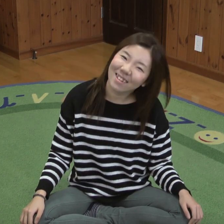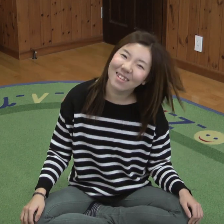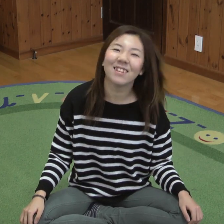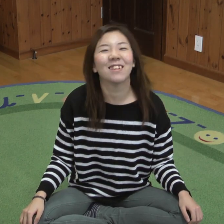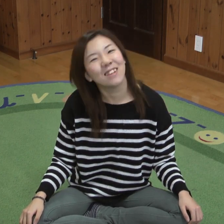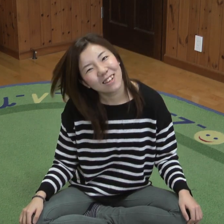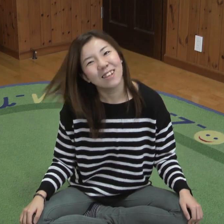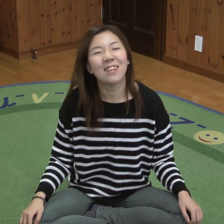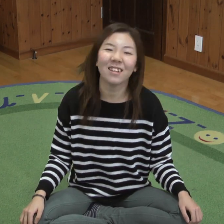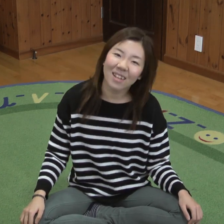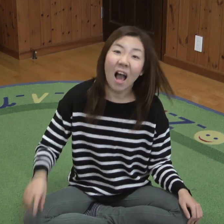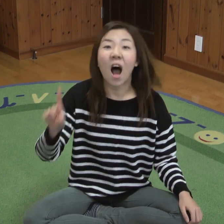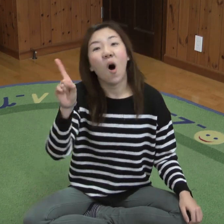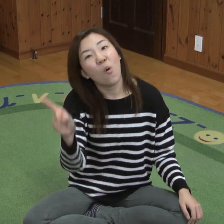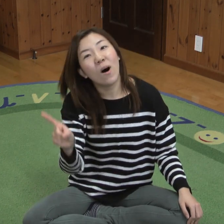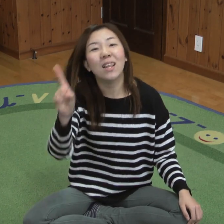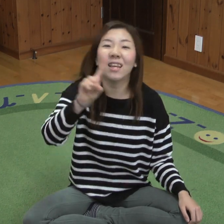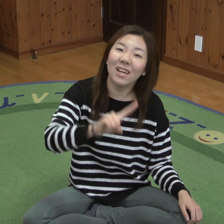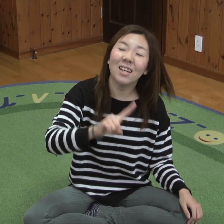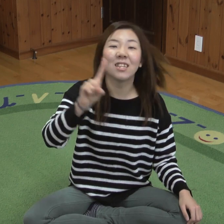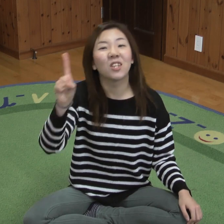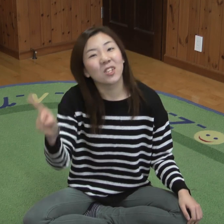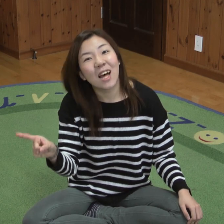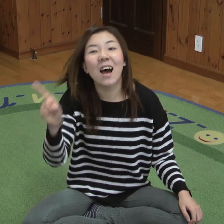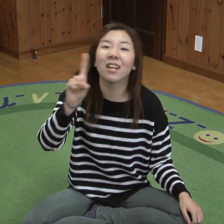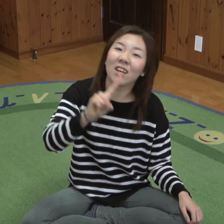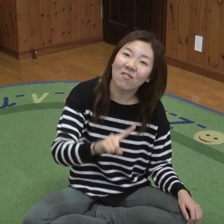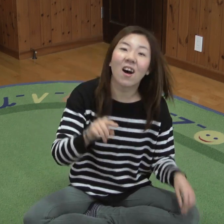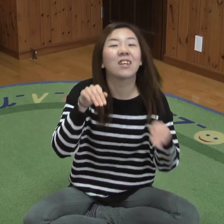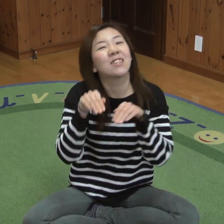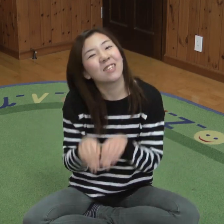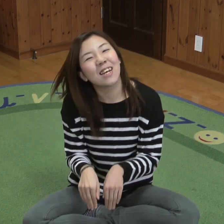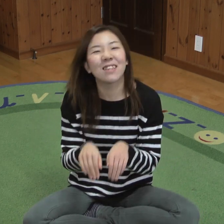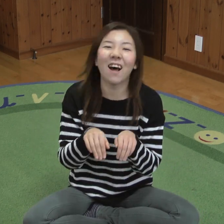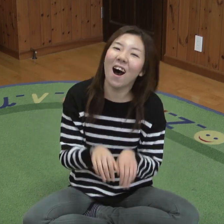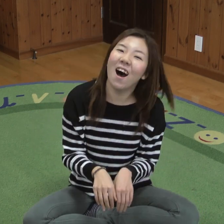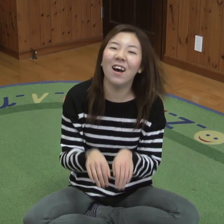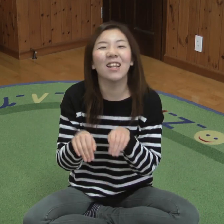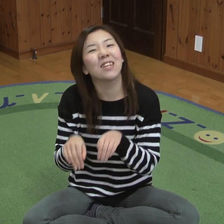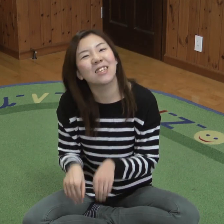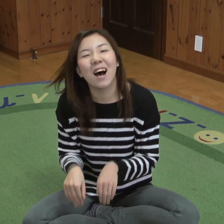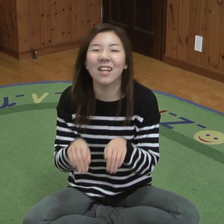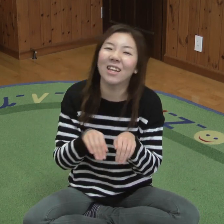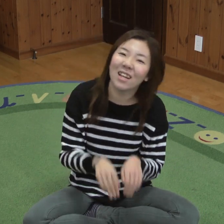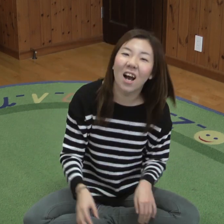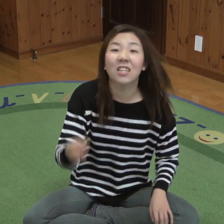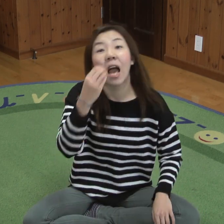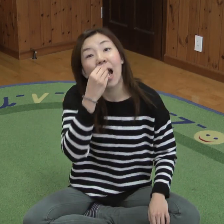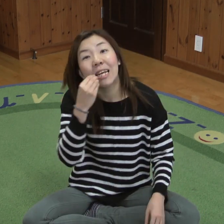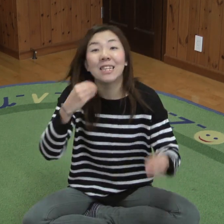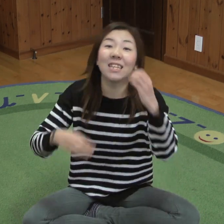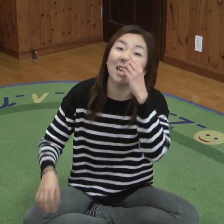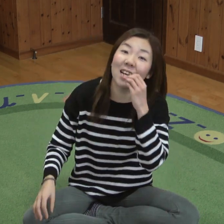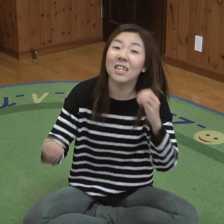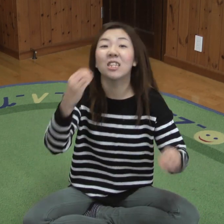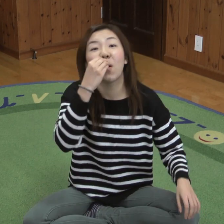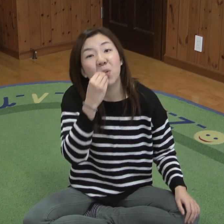sat on an tiny log. Hmm, emprestatt